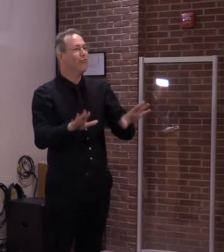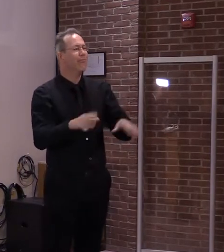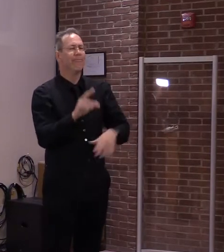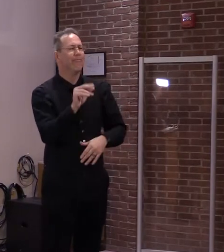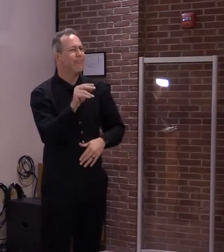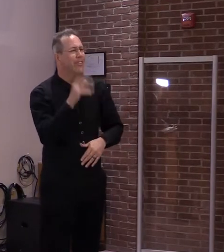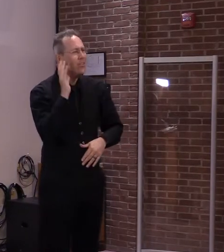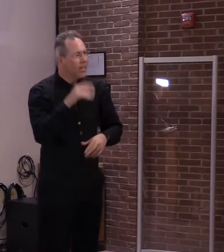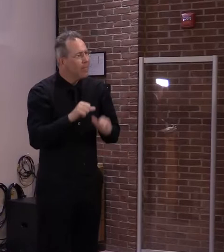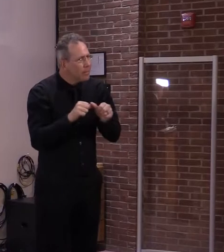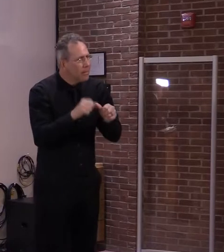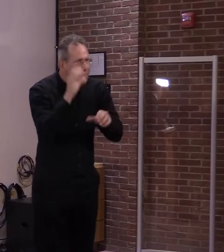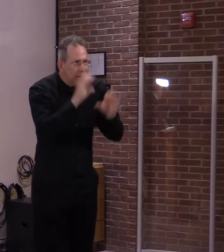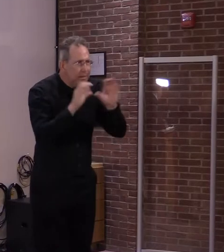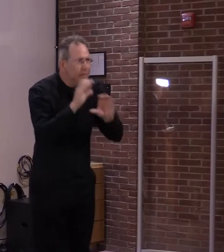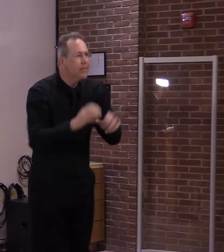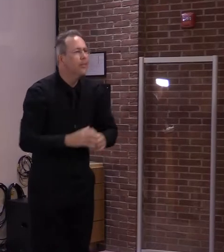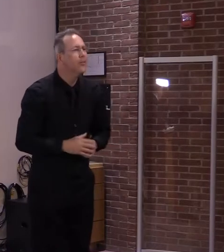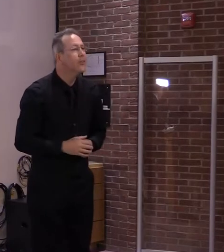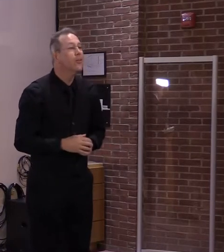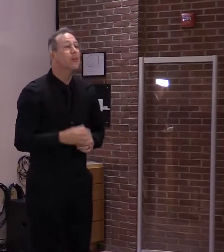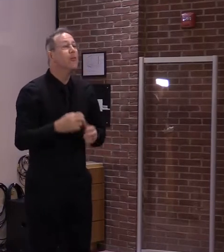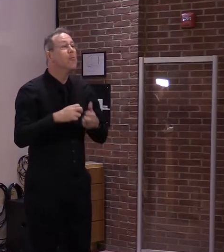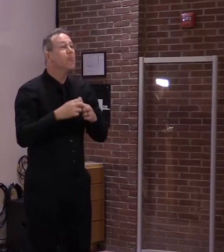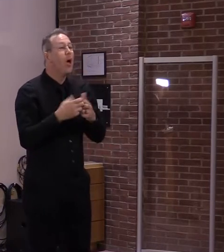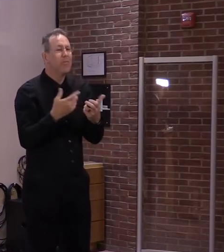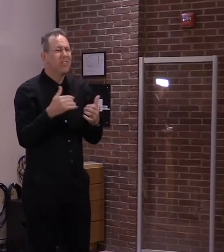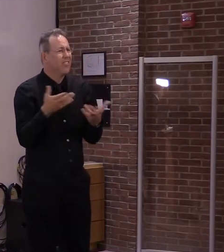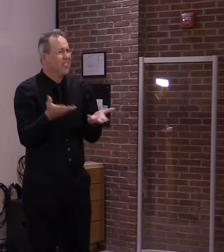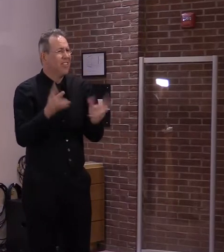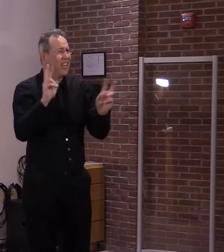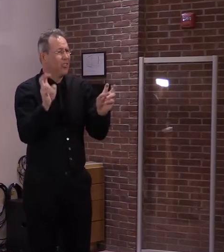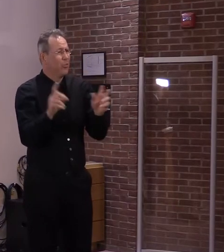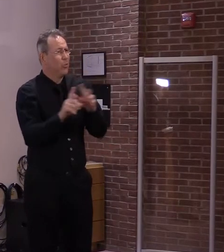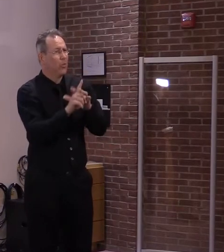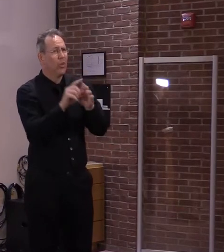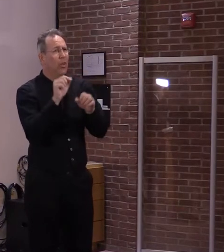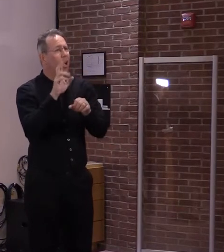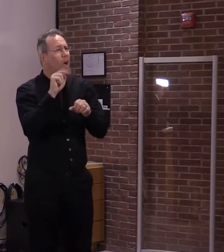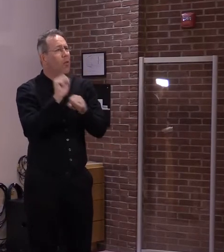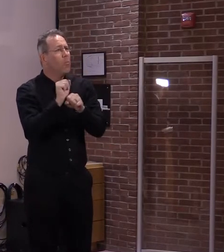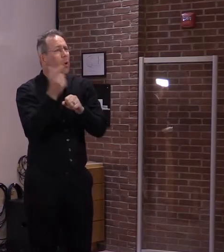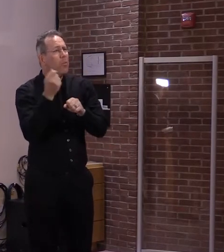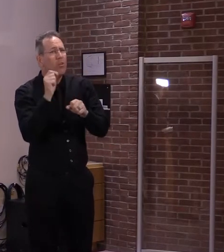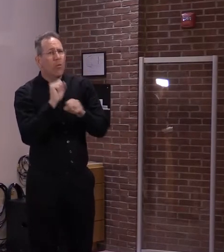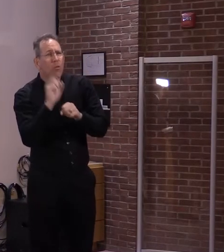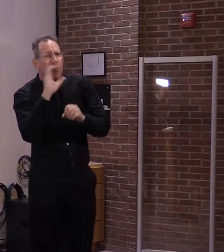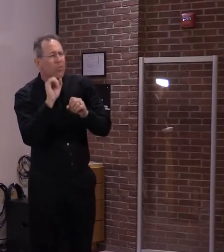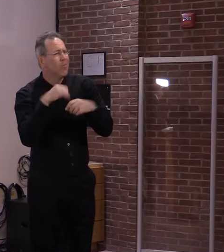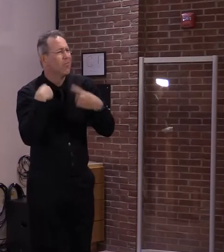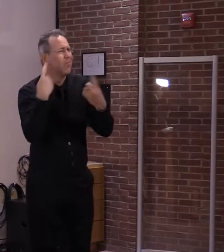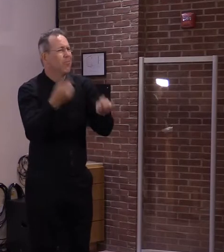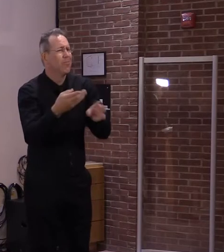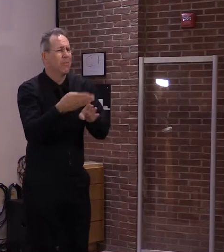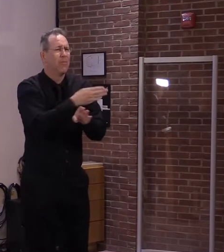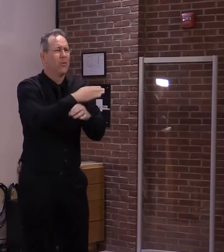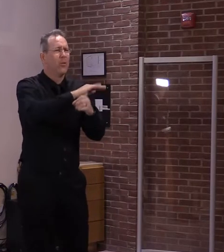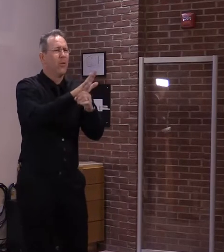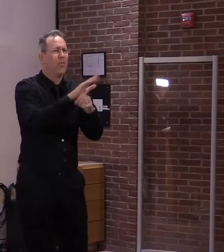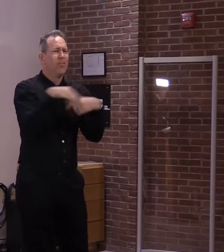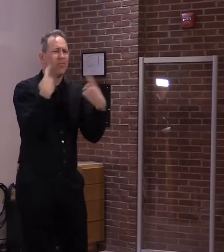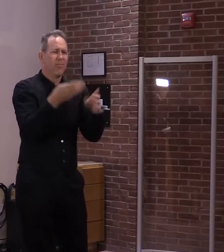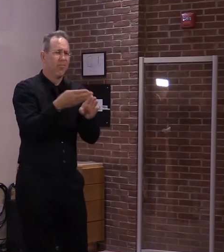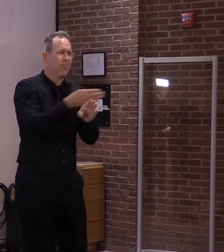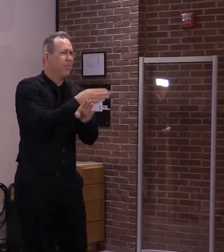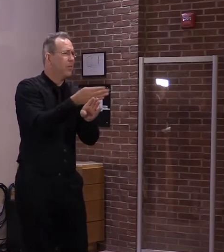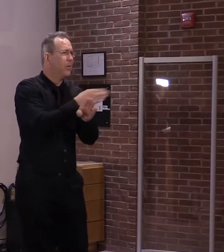I'm sure you were reporting on this a year or two ago, when we had more jobs than we had people to fill them. And this